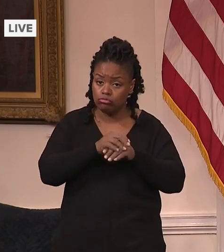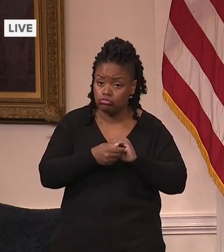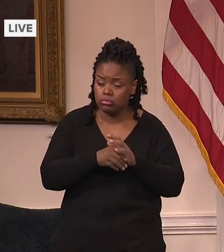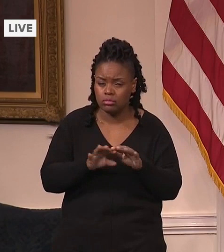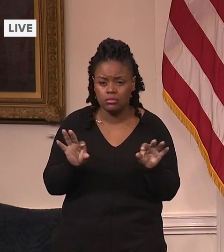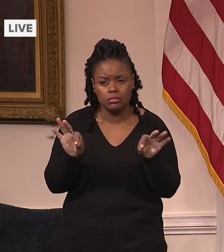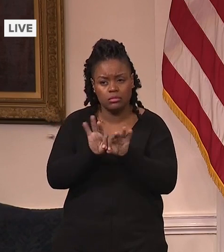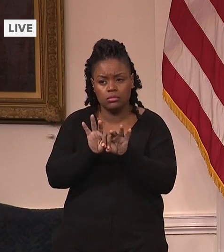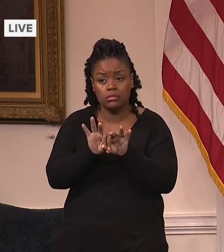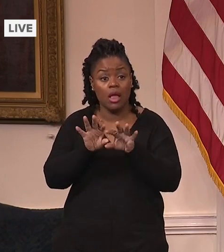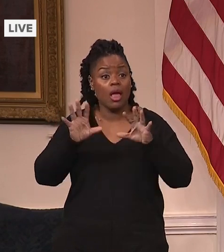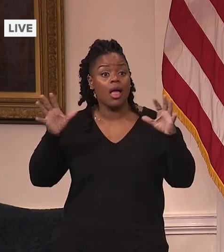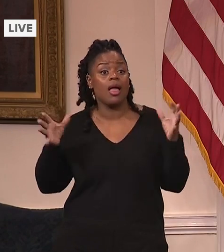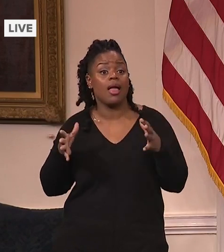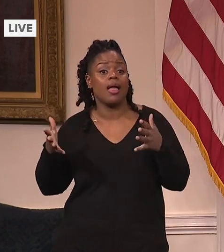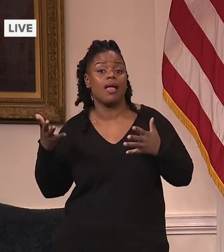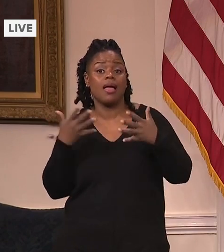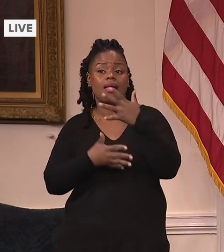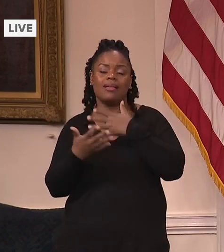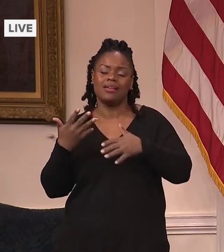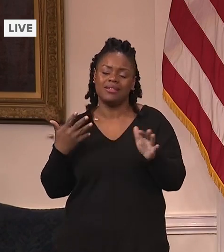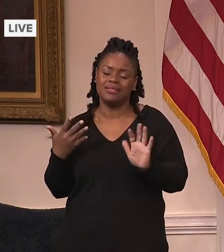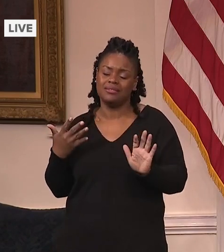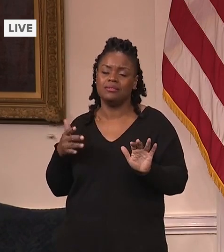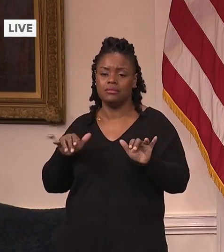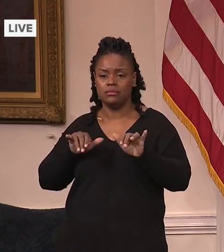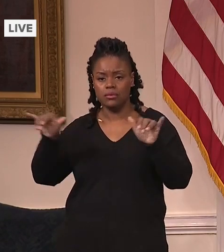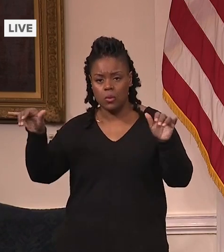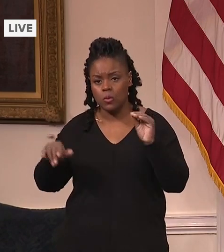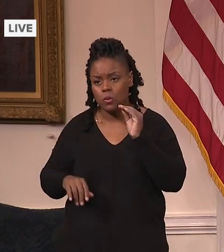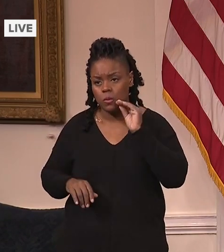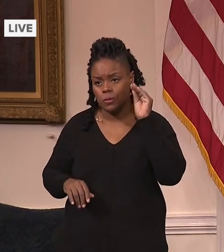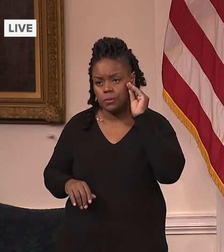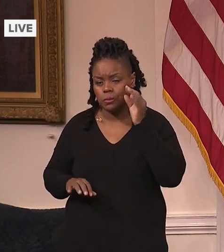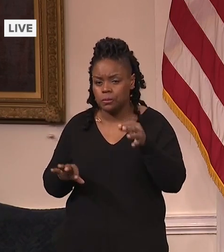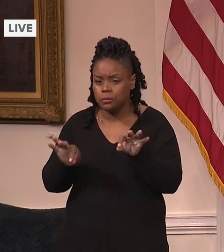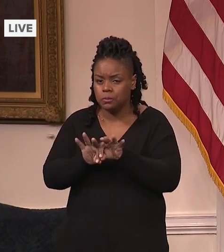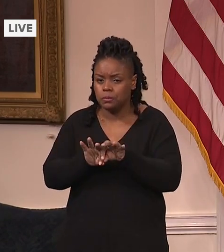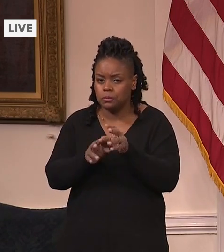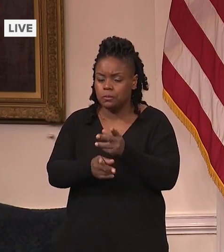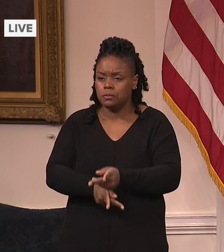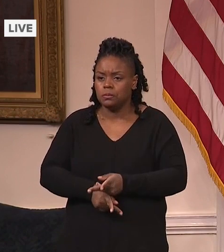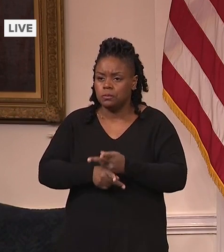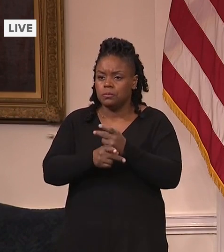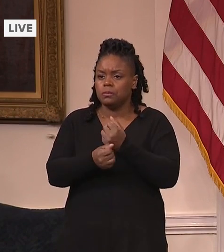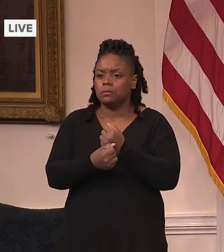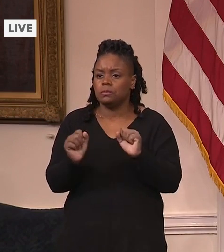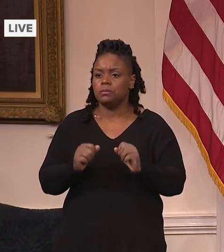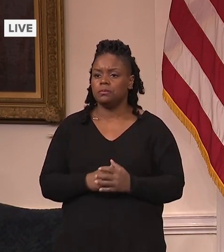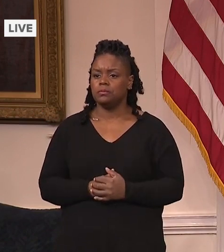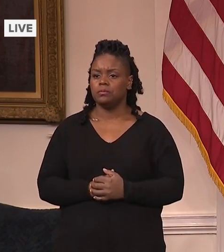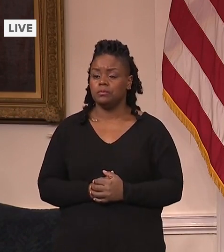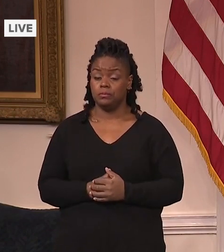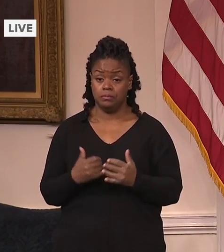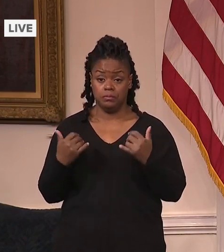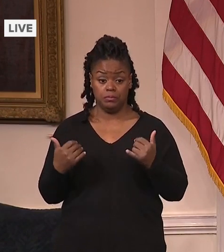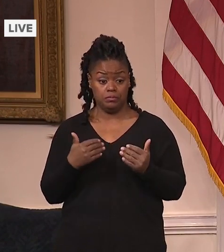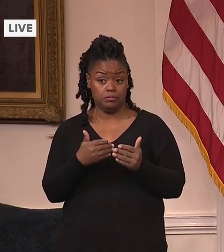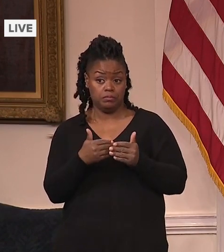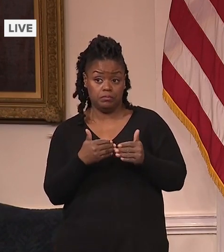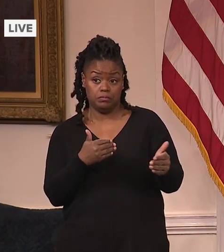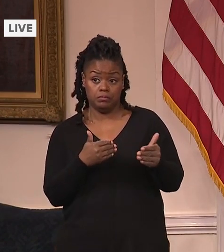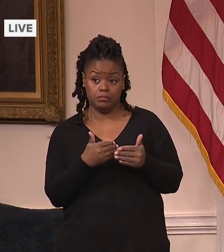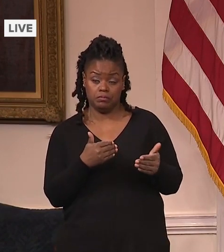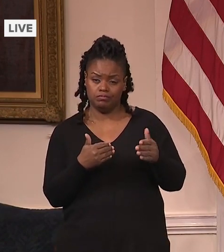basic public health measures to prevent the spread. You know, as we roll forward, I know that